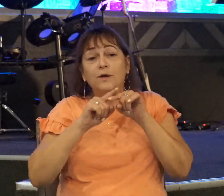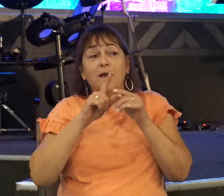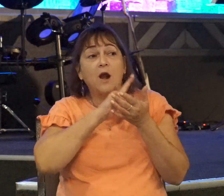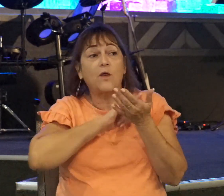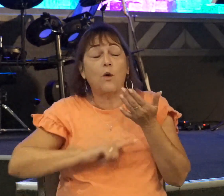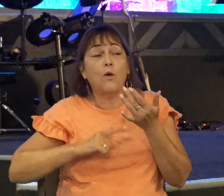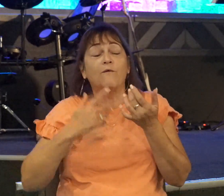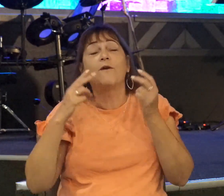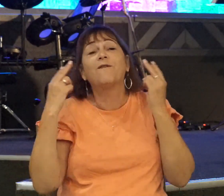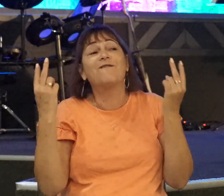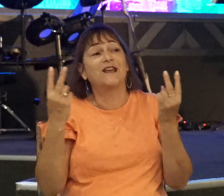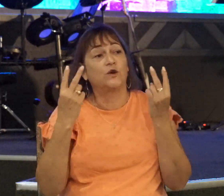victory.